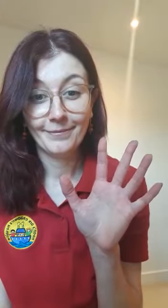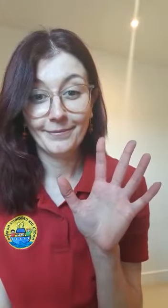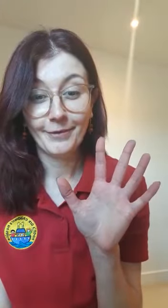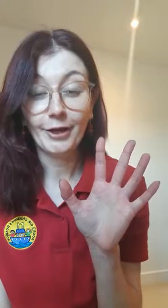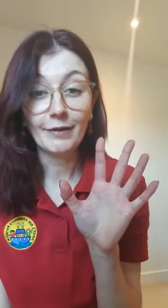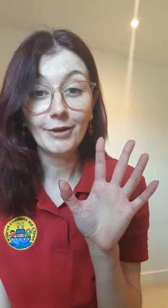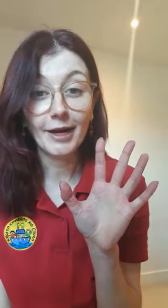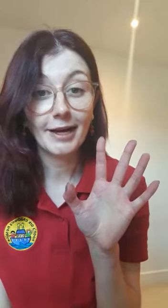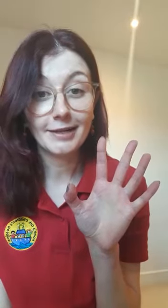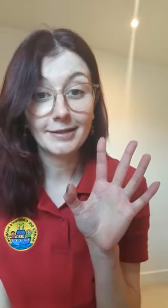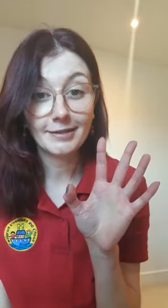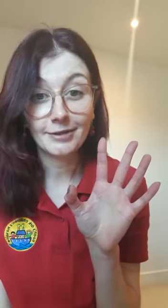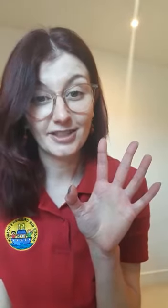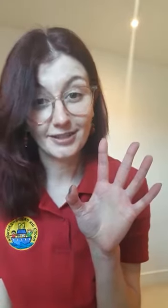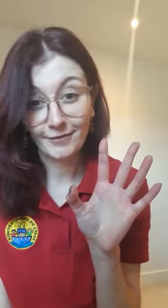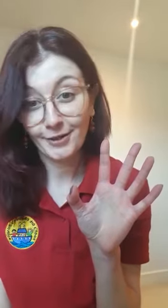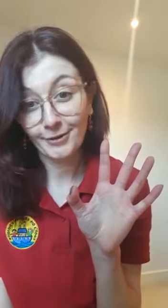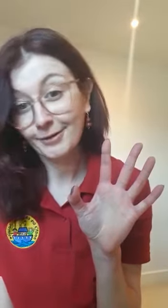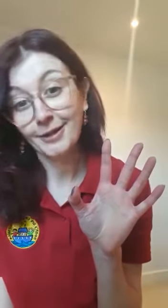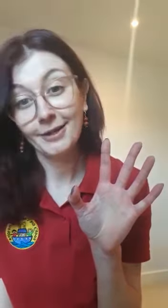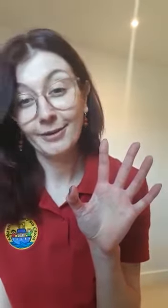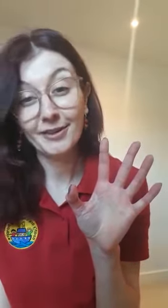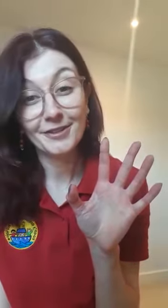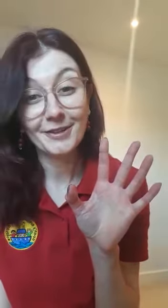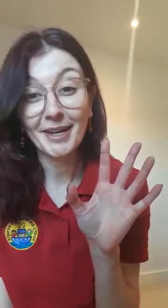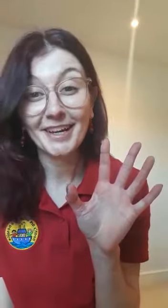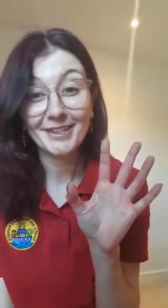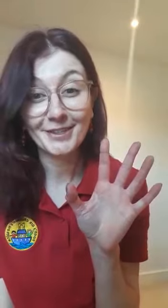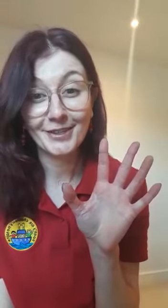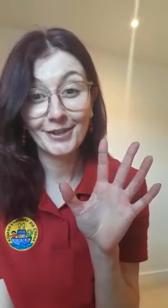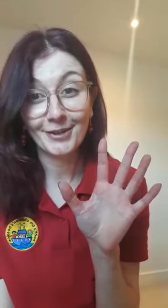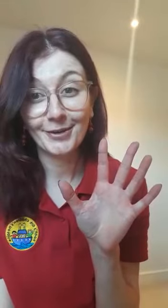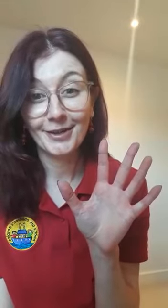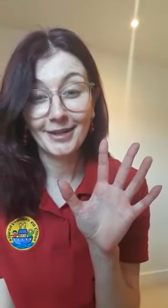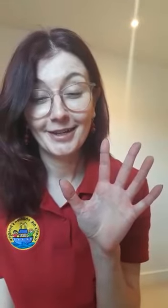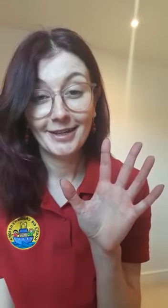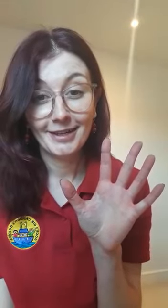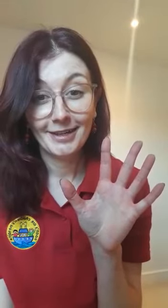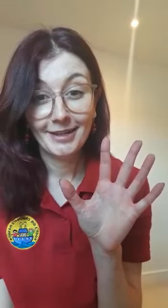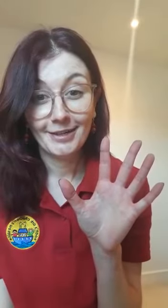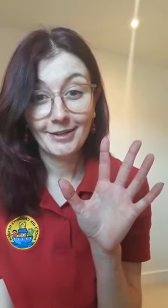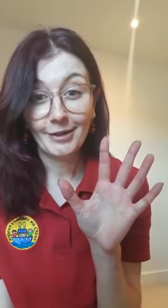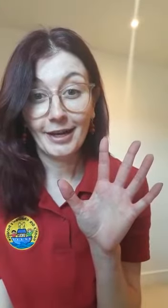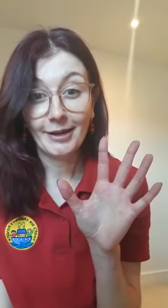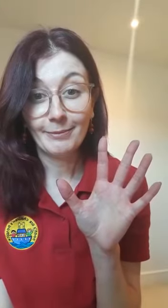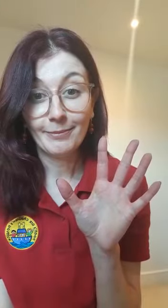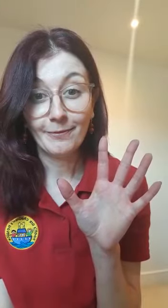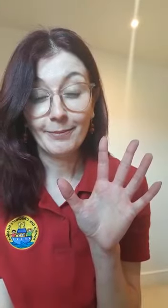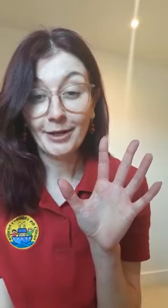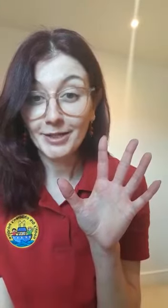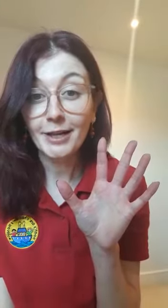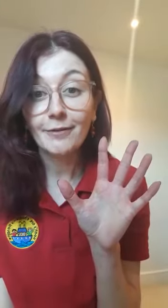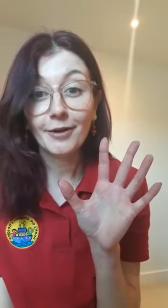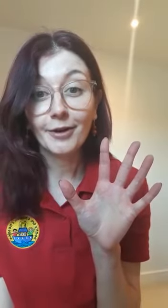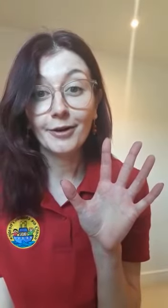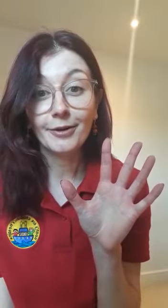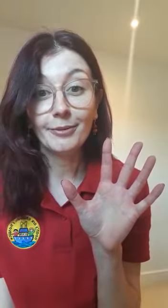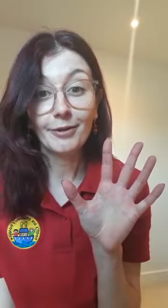I'll give you guys just a few, well, just a minute, just to do that by yourself or with